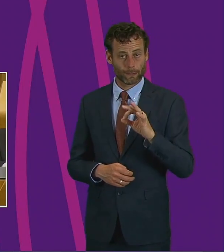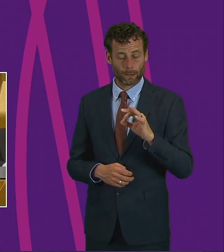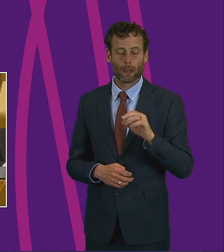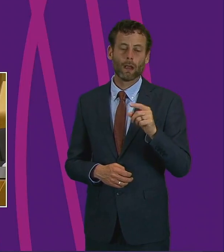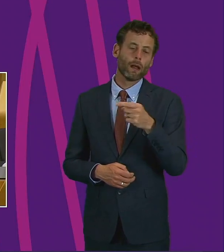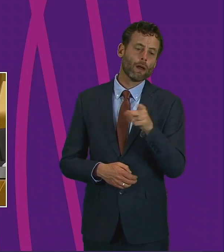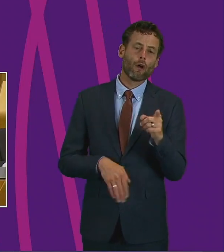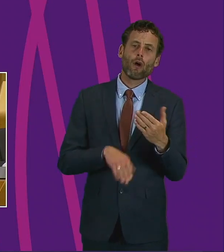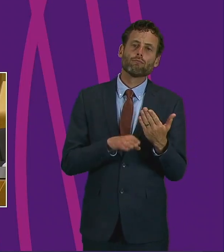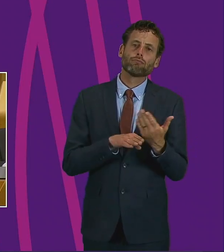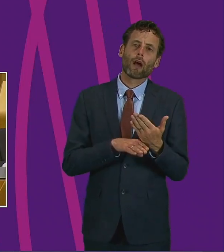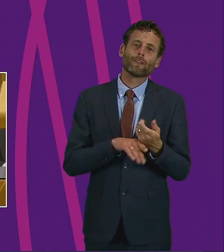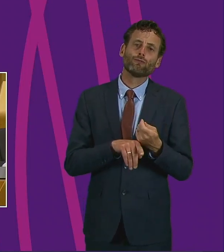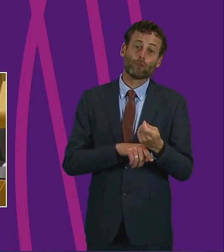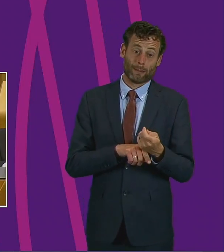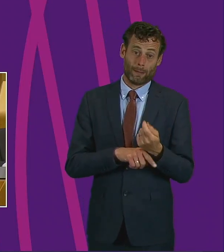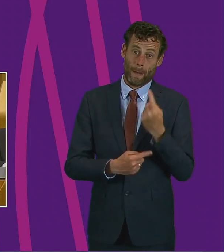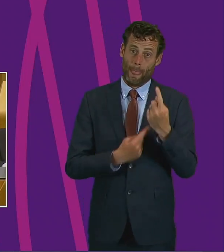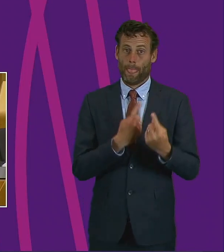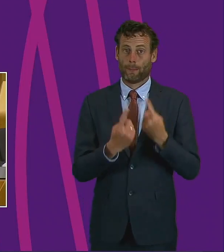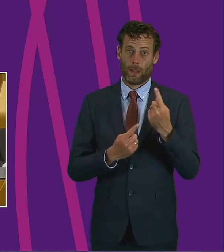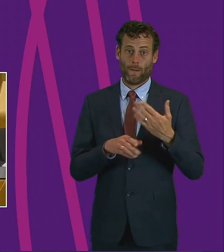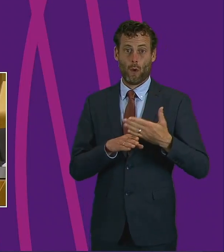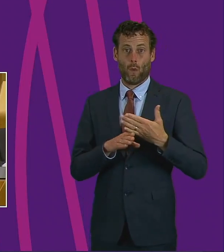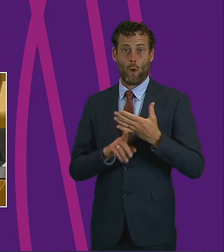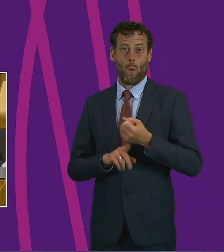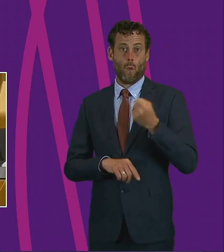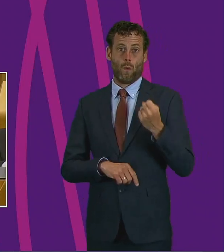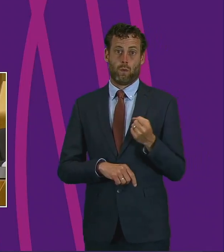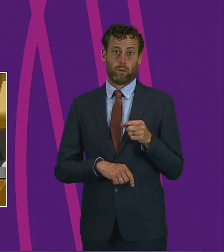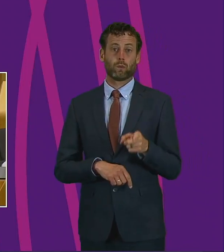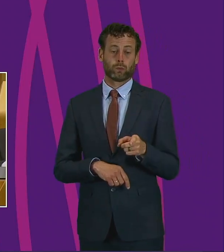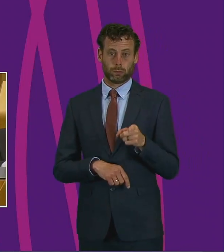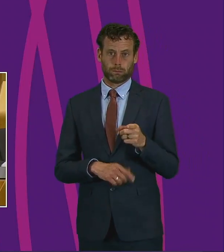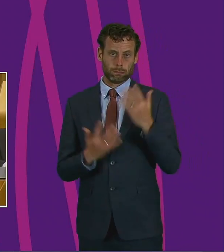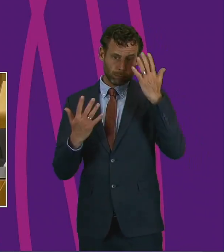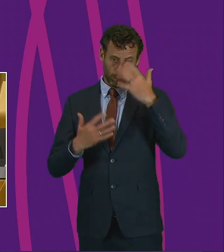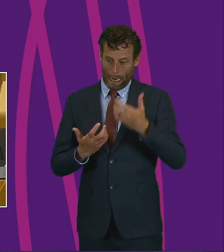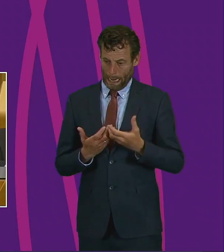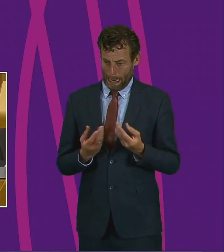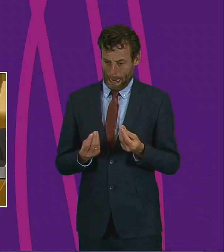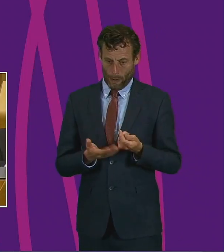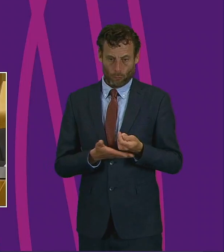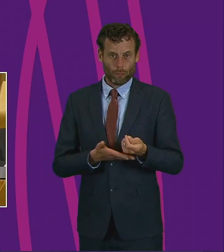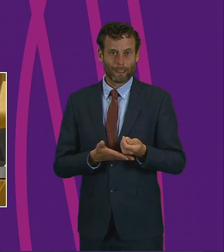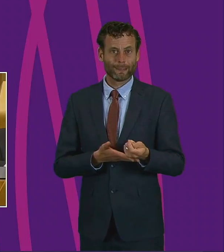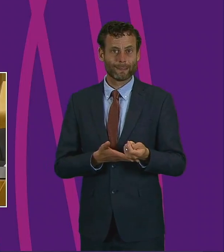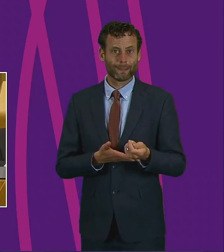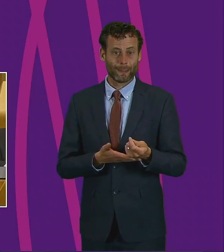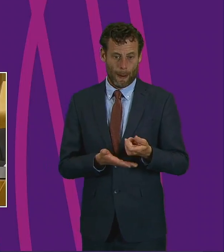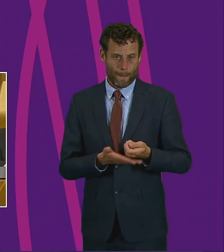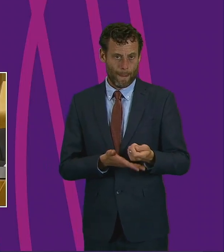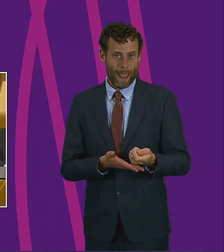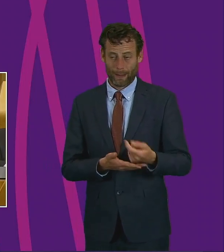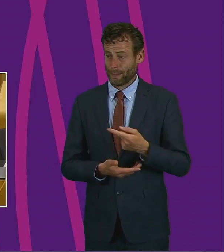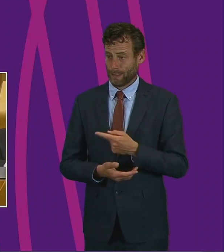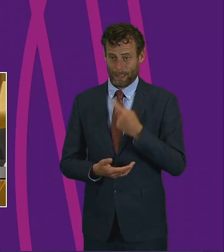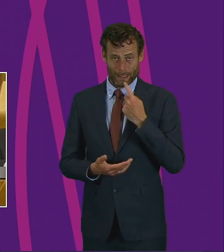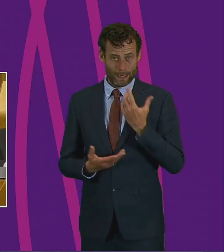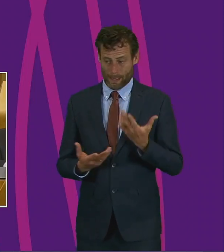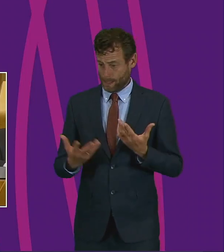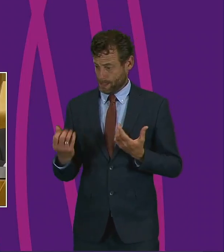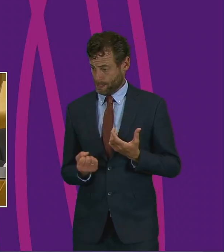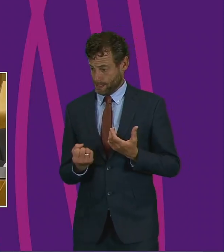about being able to pay their rent. This is across the UK. 42% of private renters have already seen their income decrease due to the impact of the